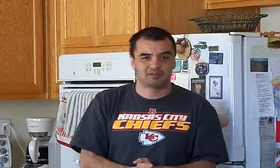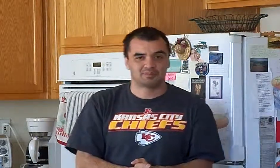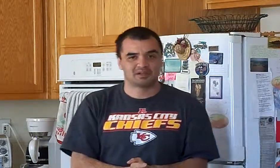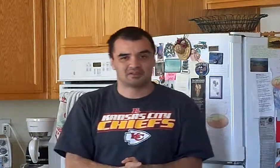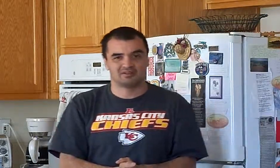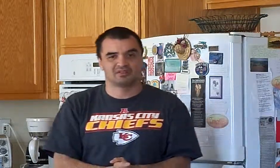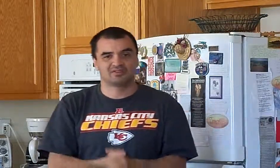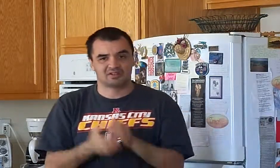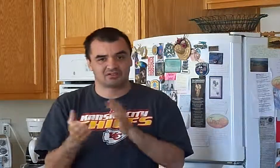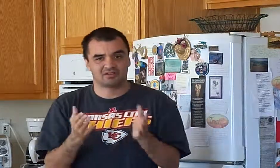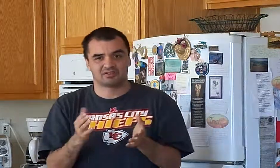perspective, and vice versa.